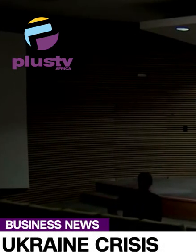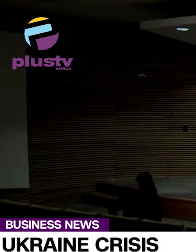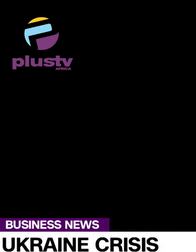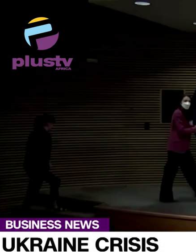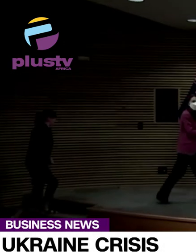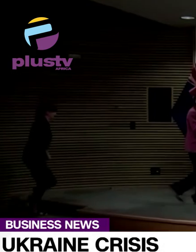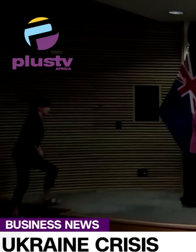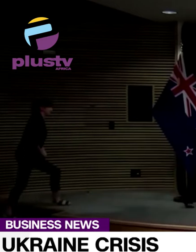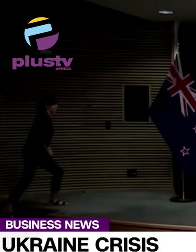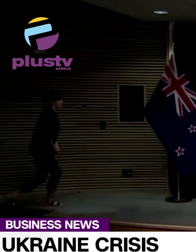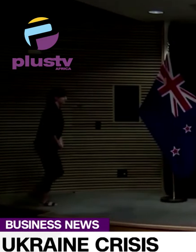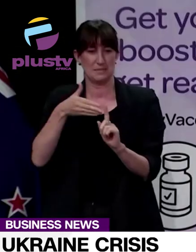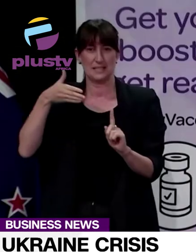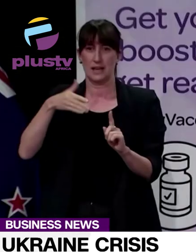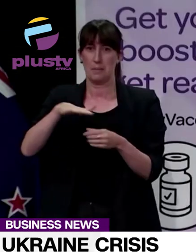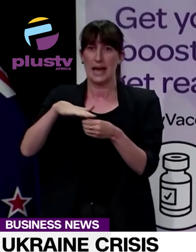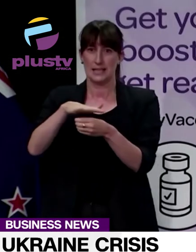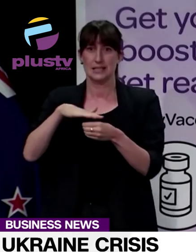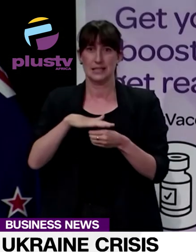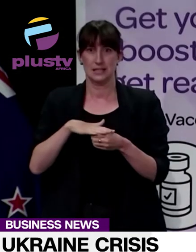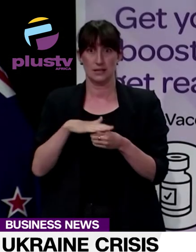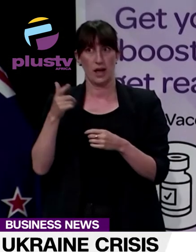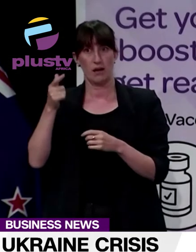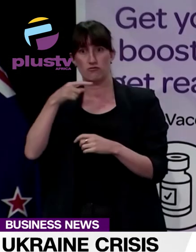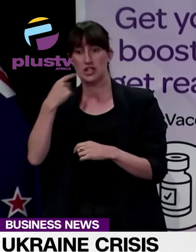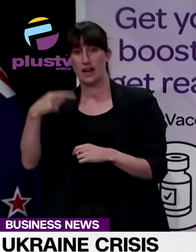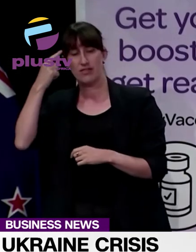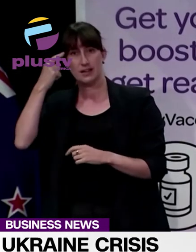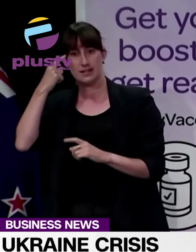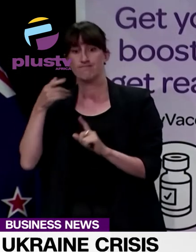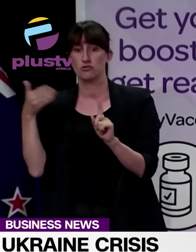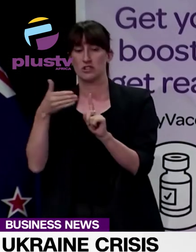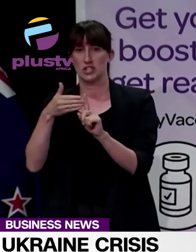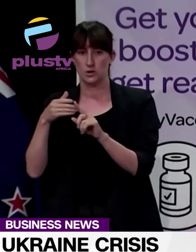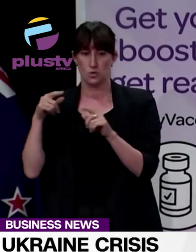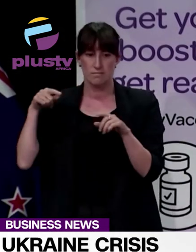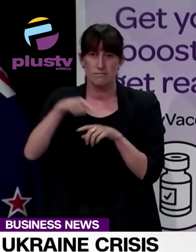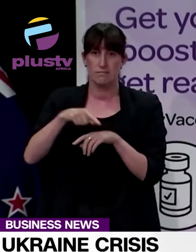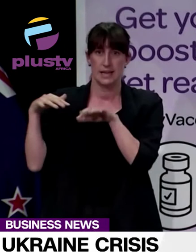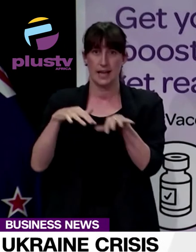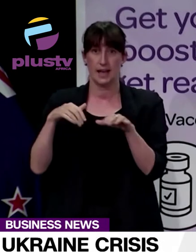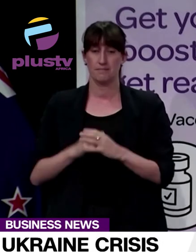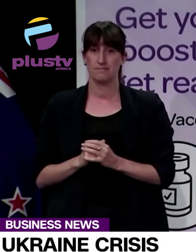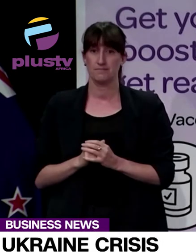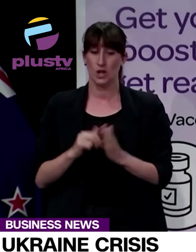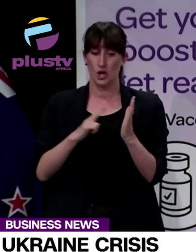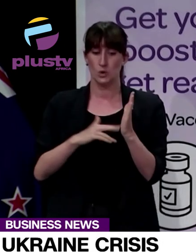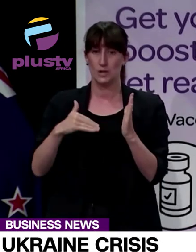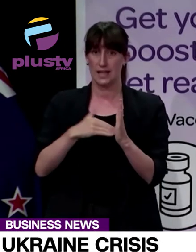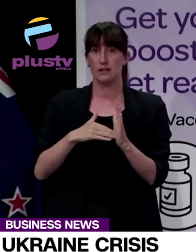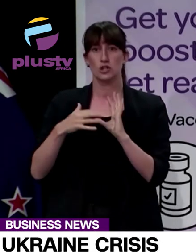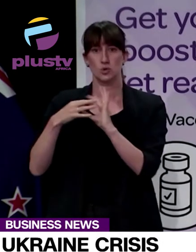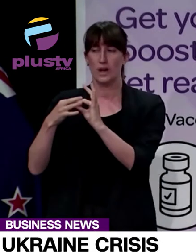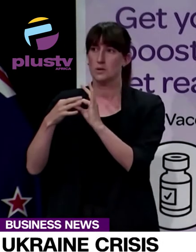conflict escalates. New Zealand joins our international partners in the condemnation of this attack and have